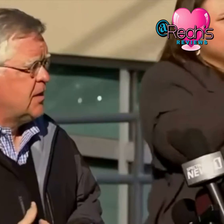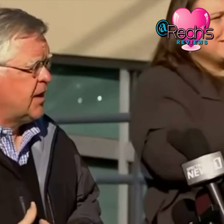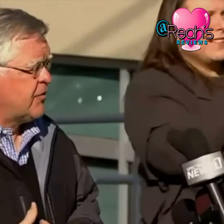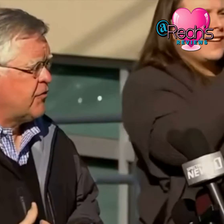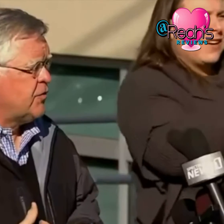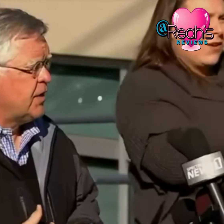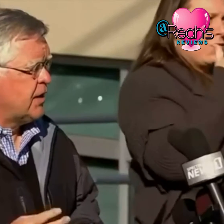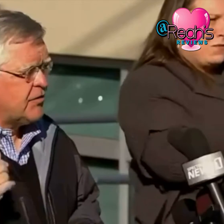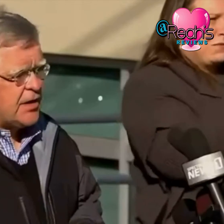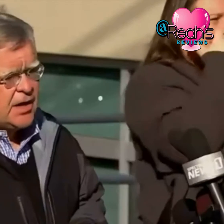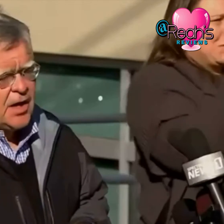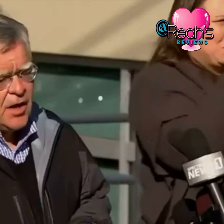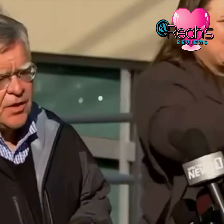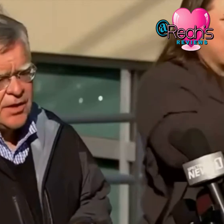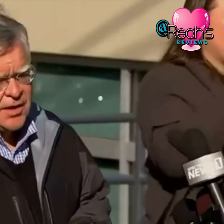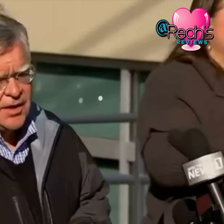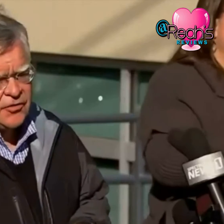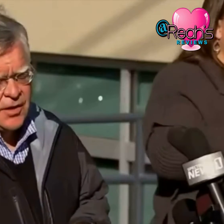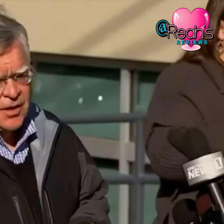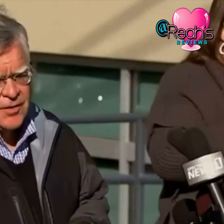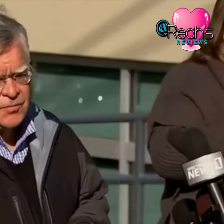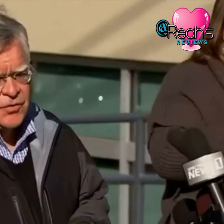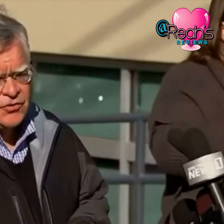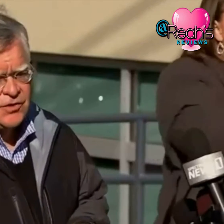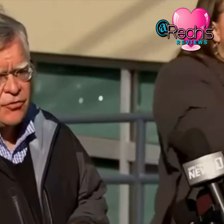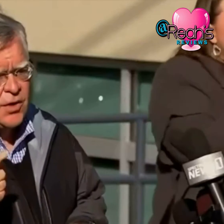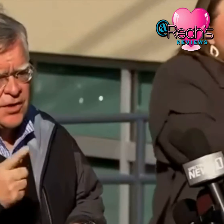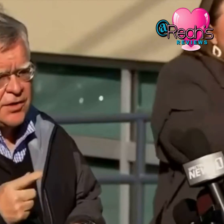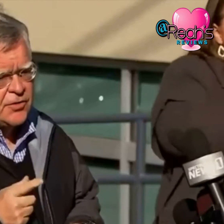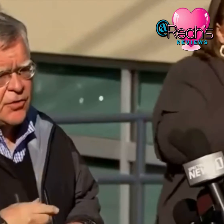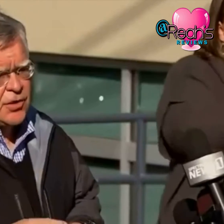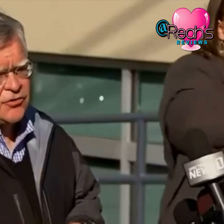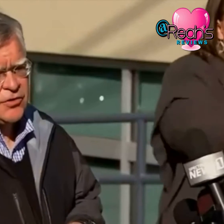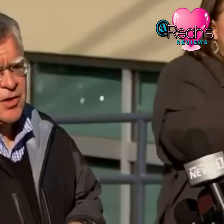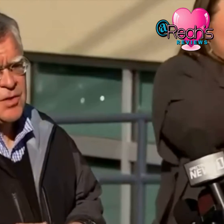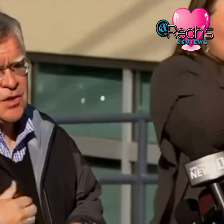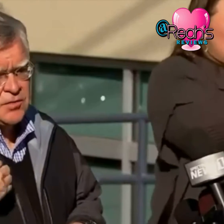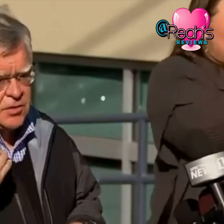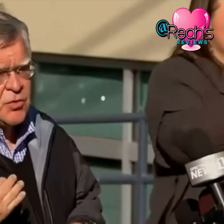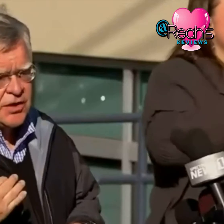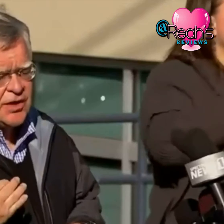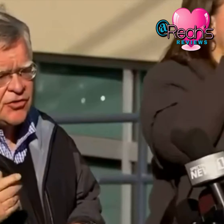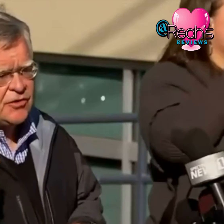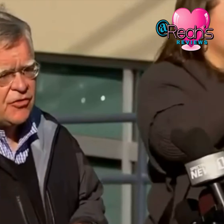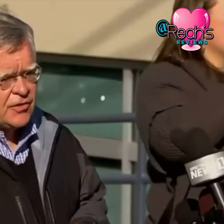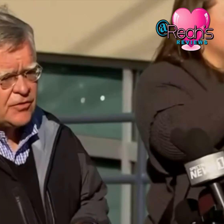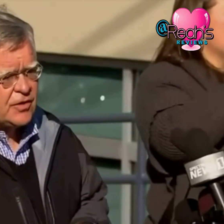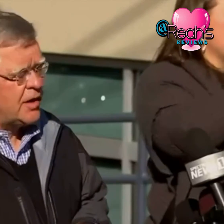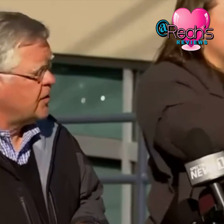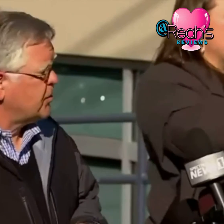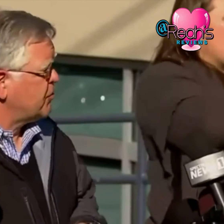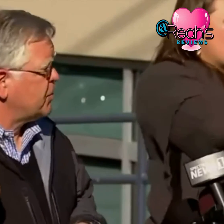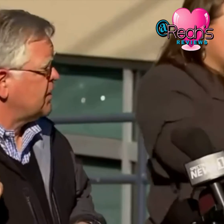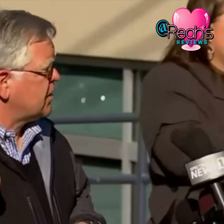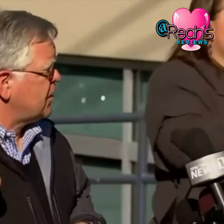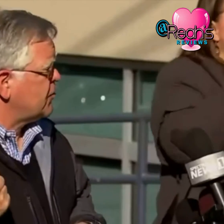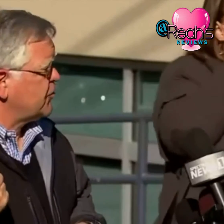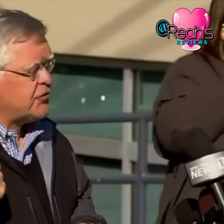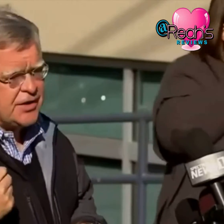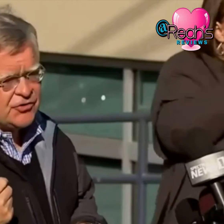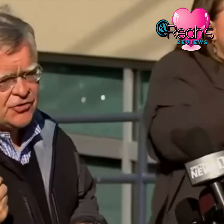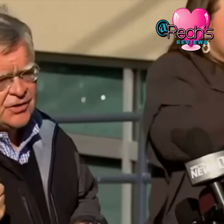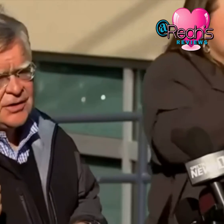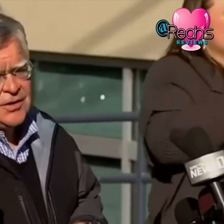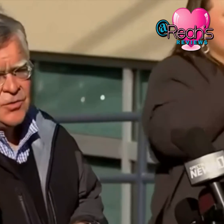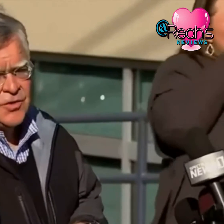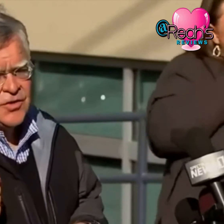last few days i want to ask the chief swan i heard the question about communications i know he's been in close